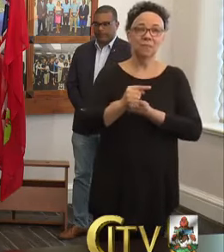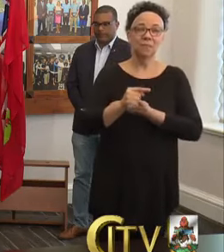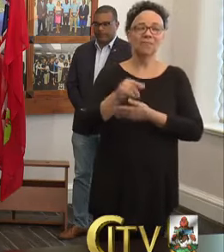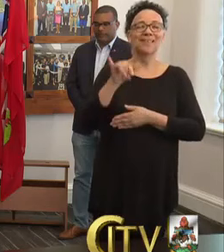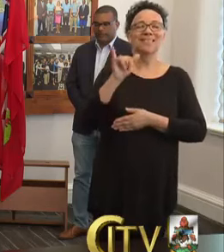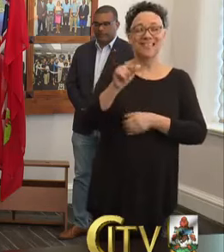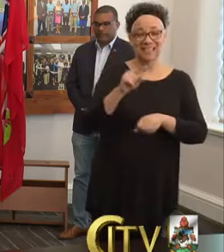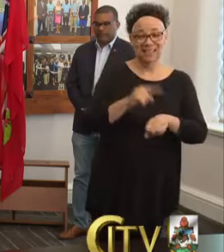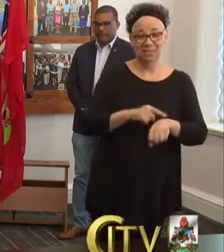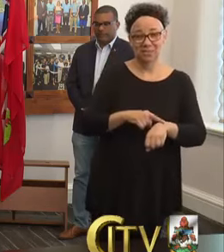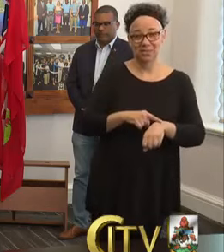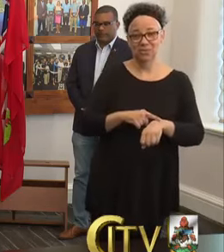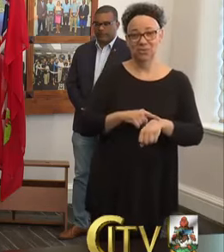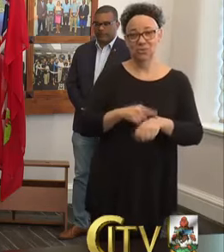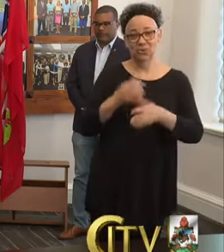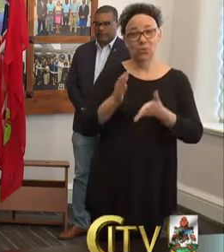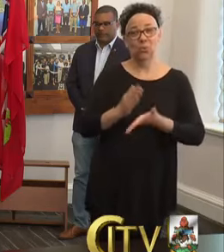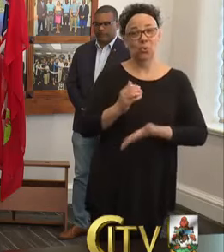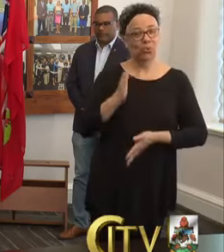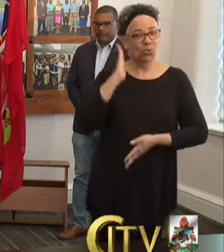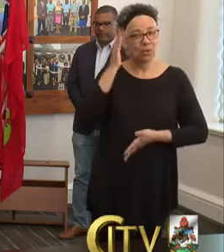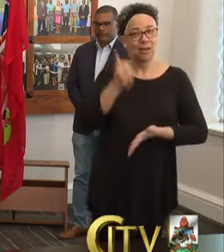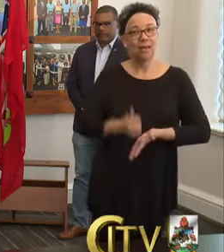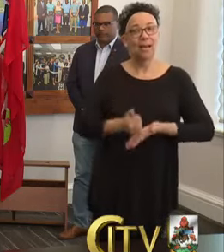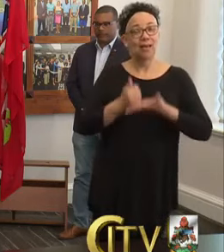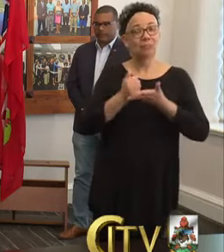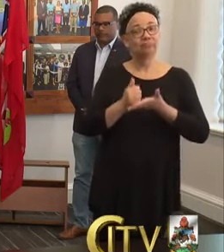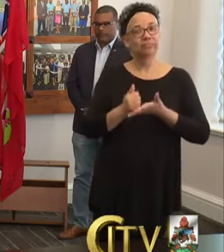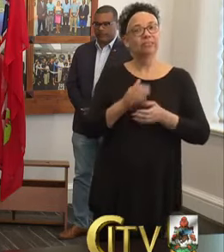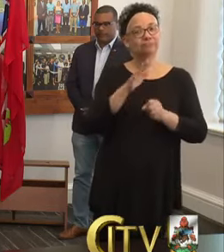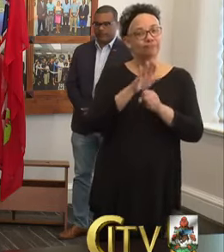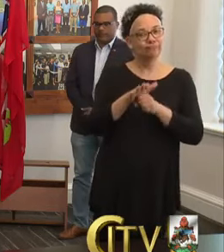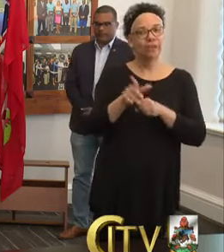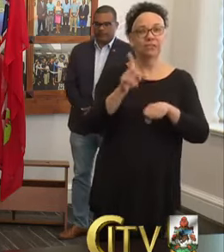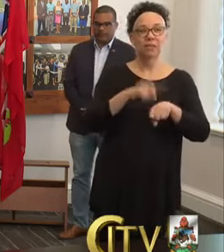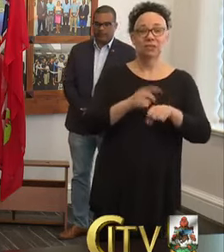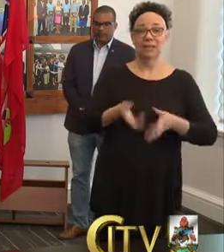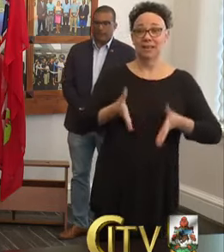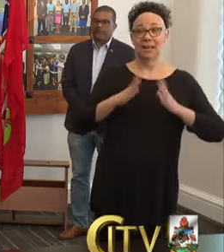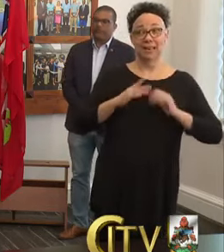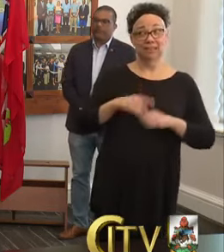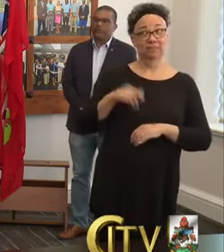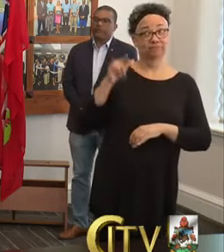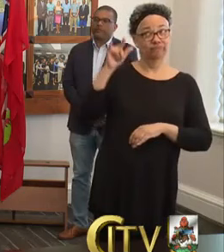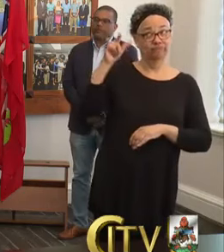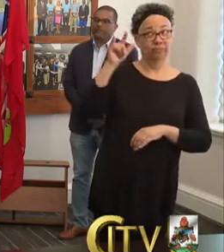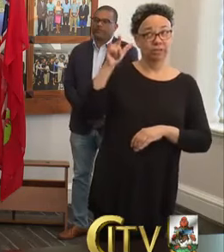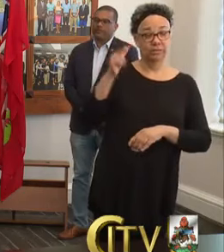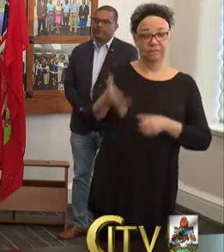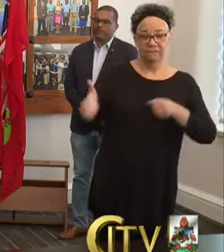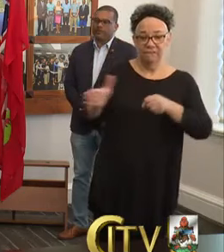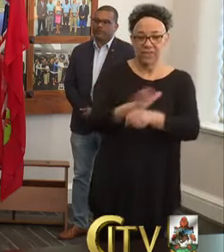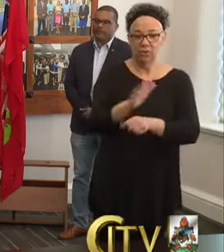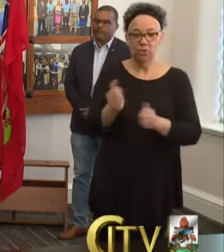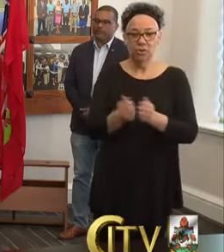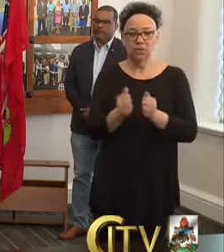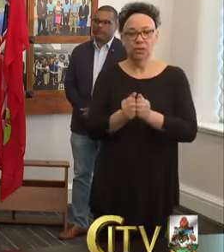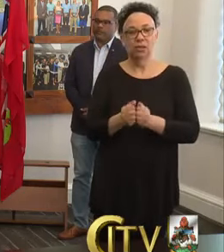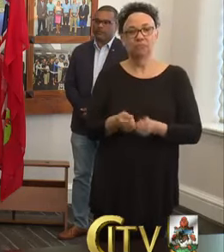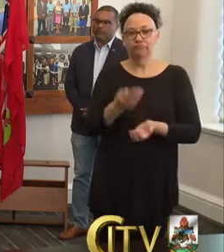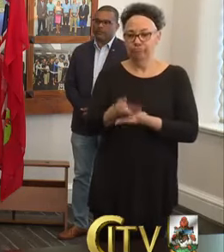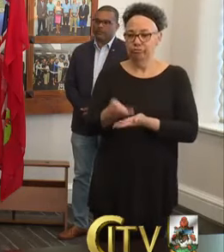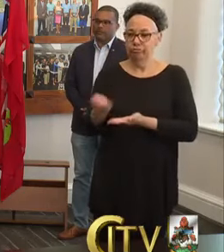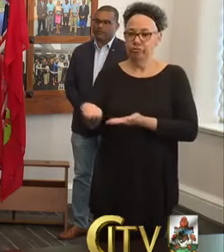is designed to give sufficient time to allow the flight to be also supplied and loaded with cargo for Bermuda,